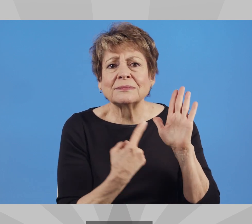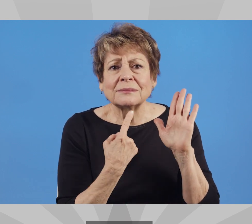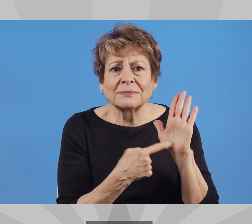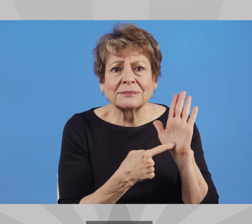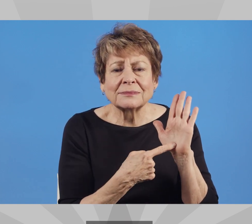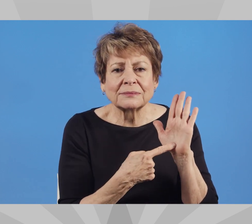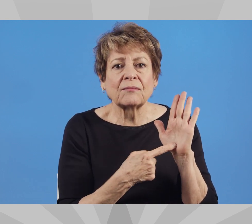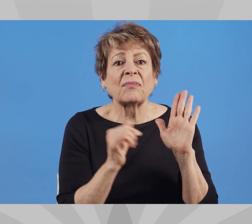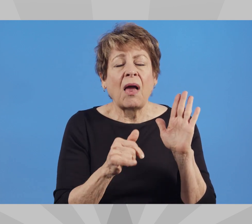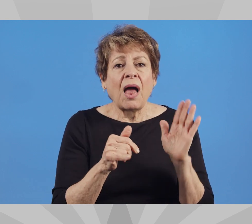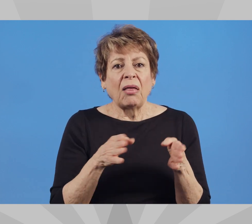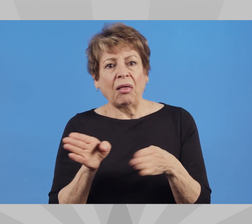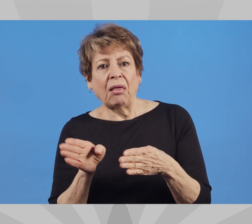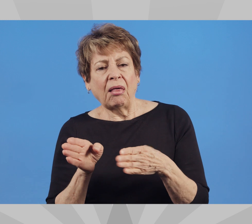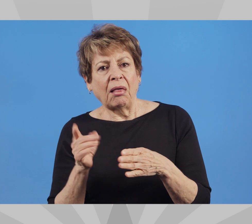Statement